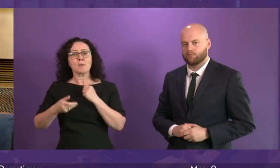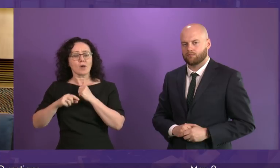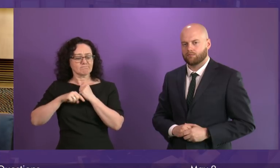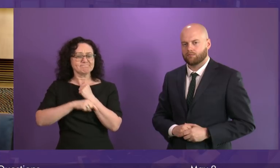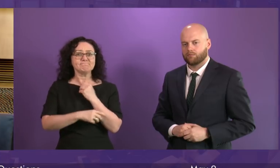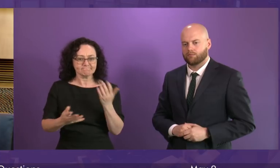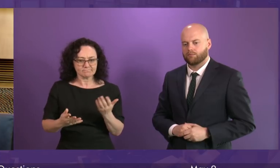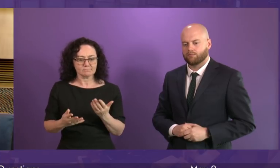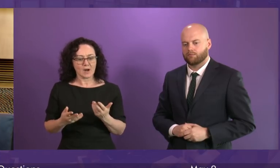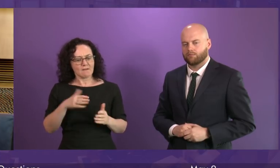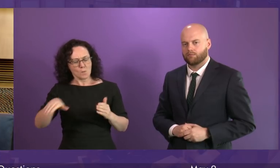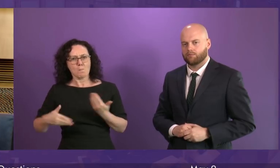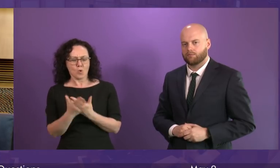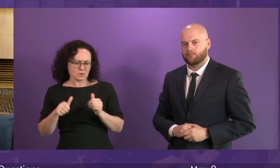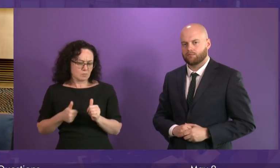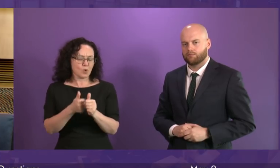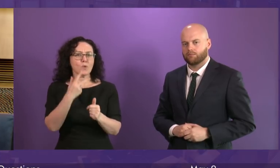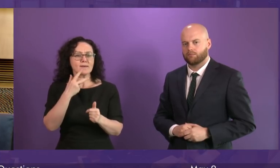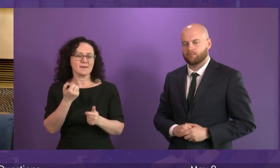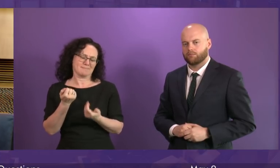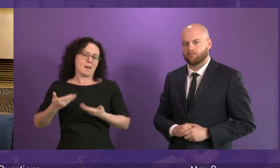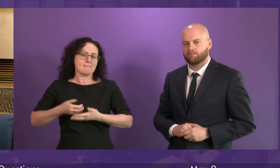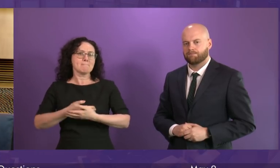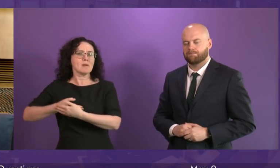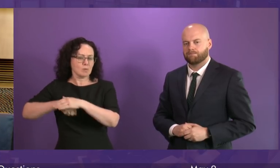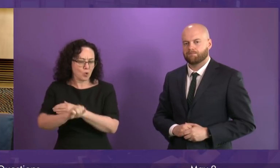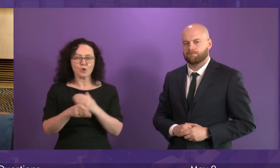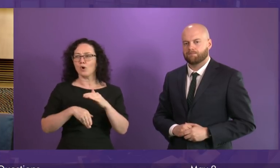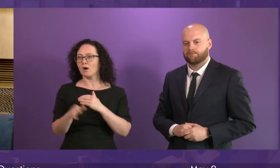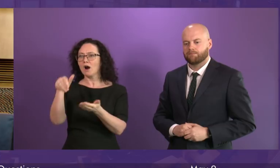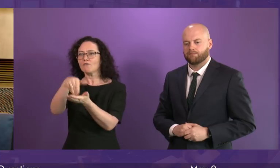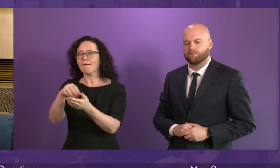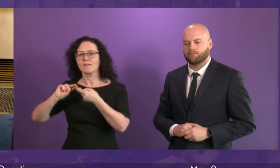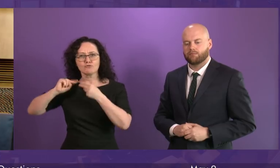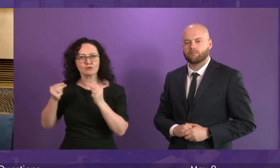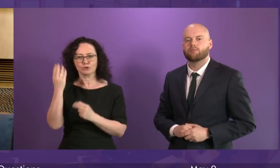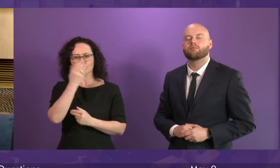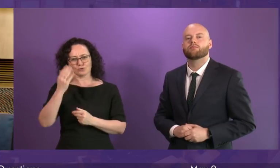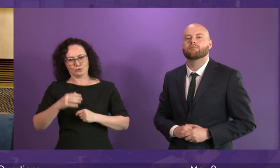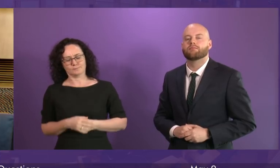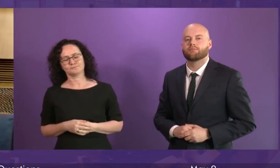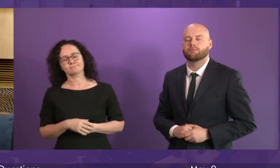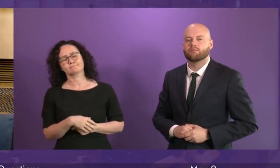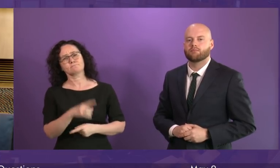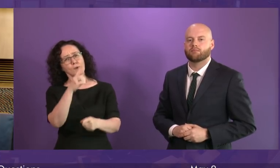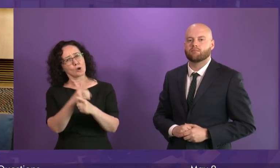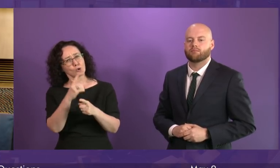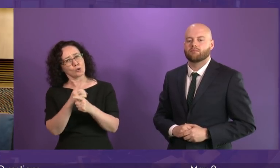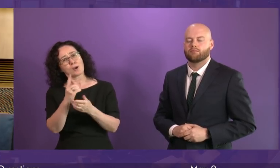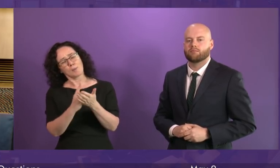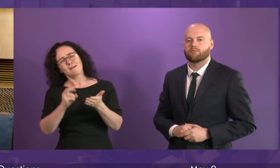have a child or when that child goes to nursery or again when that child starts school. And on the issue of